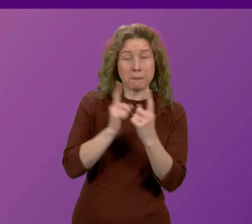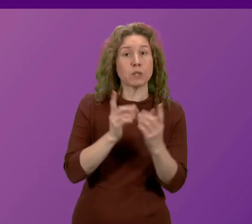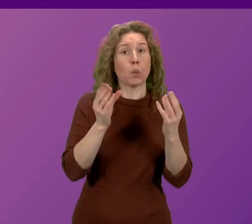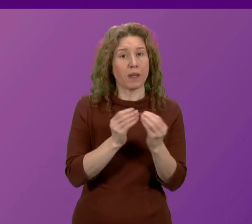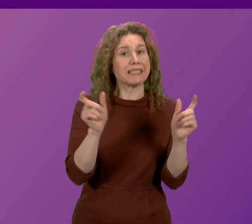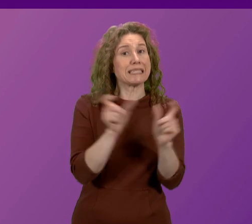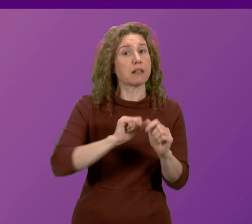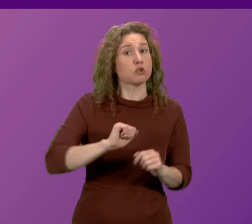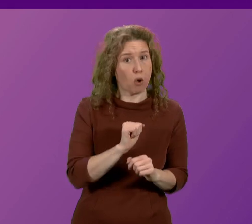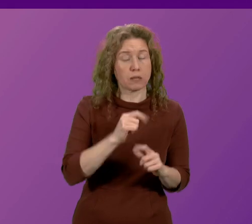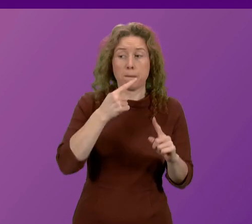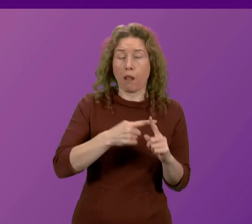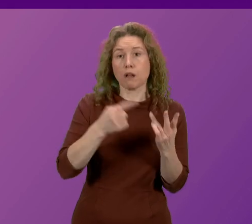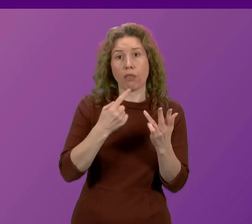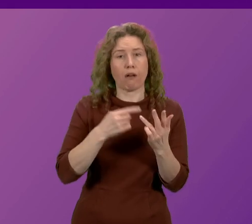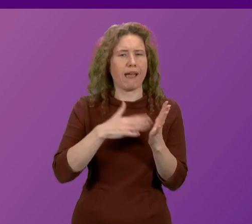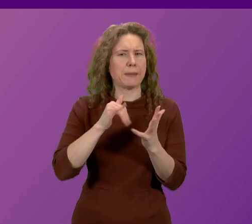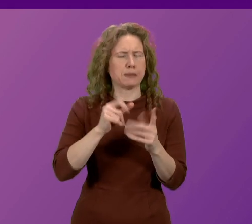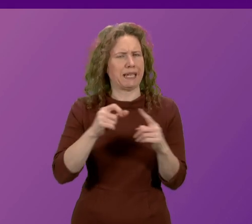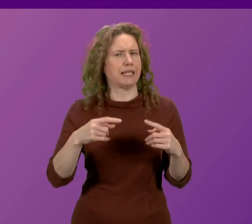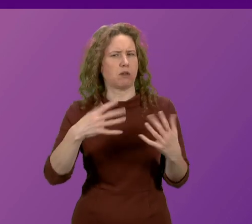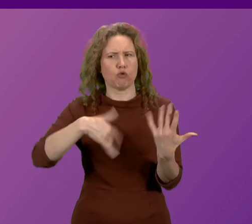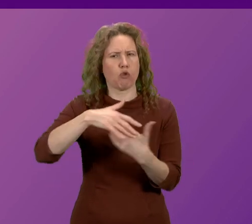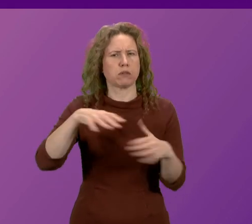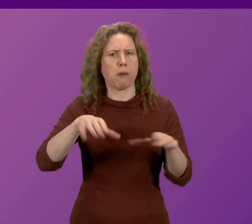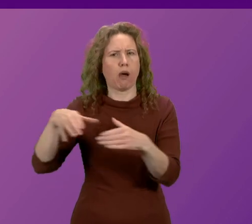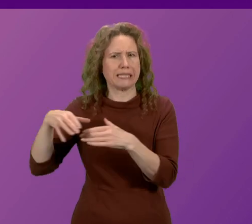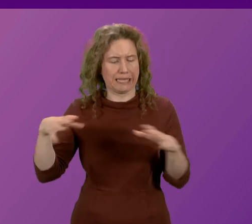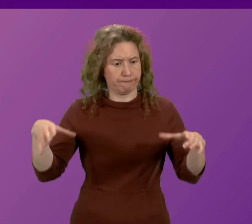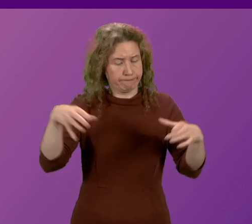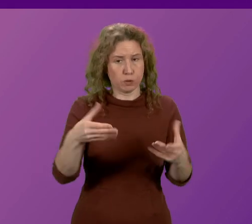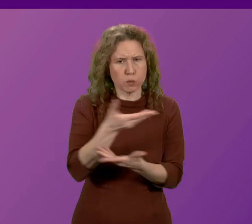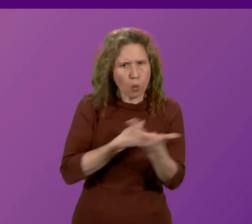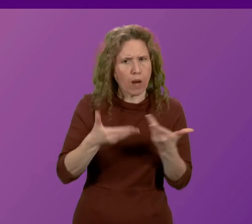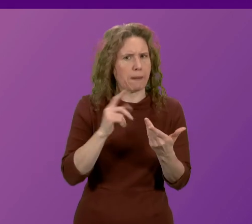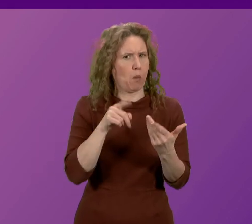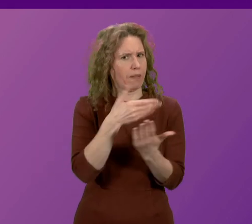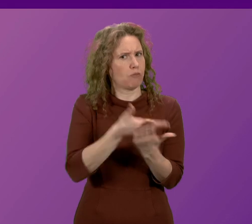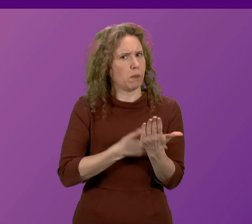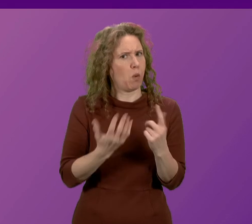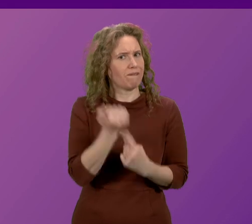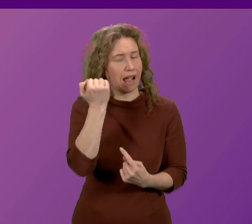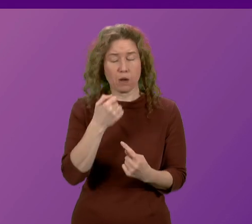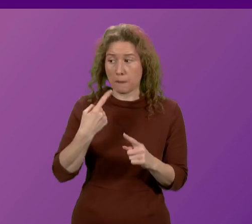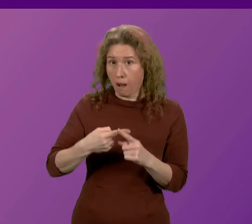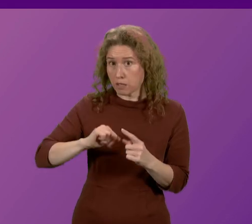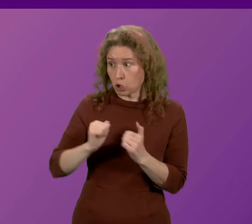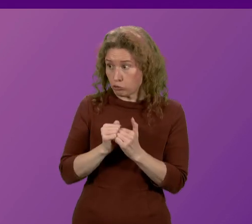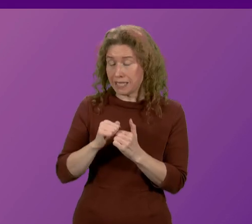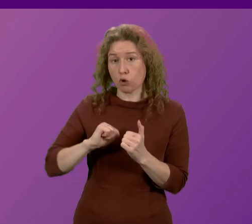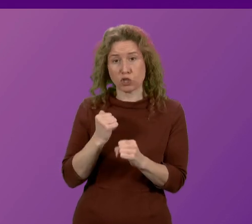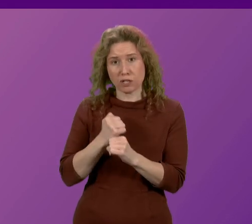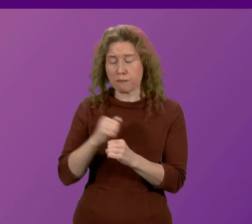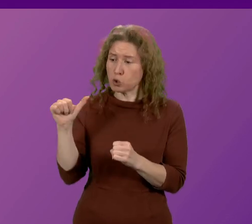and a cross-party group of MSPs to discuss the findings, and will they finally agree that the Scottish Government should fund these important